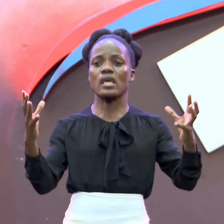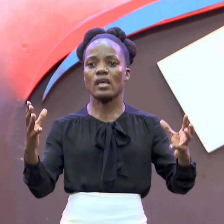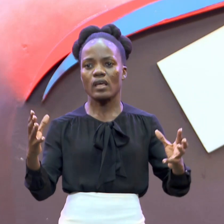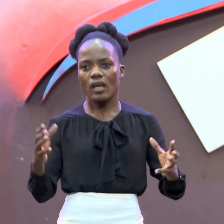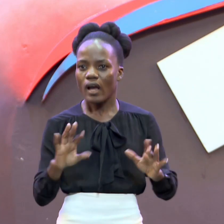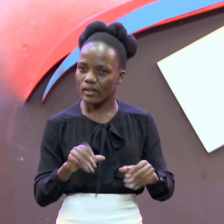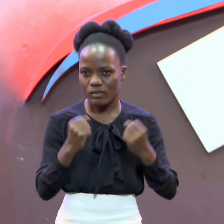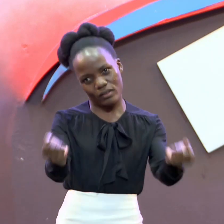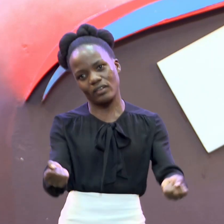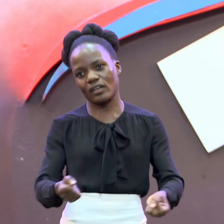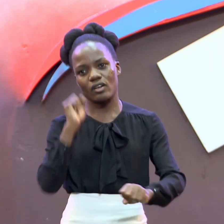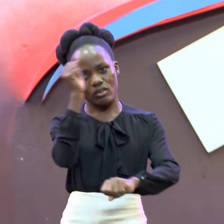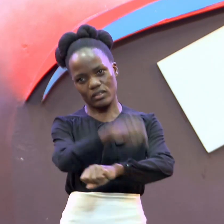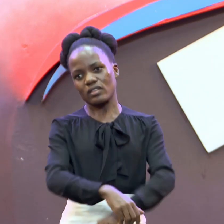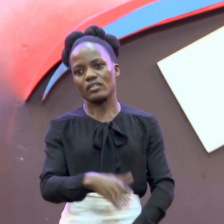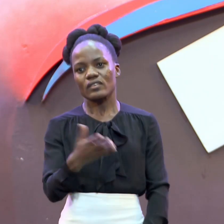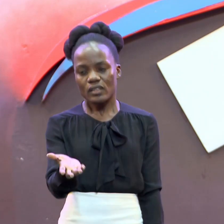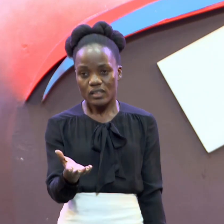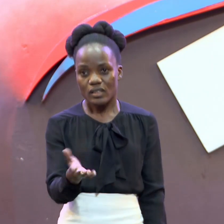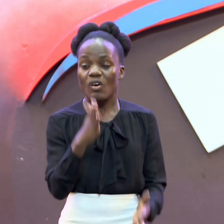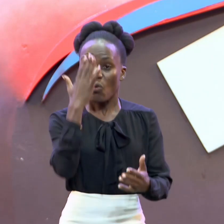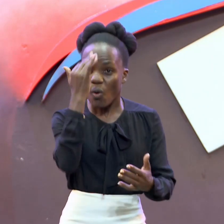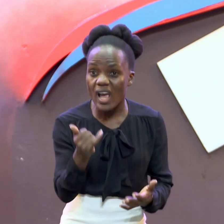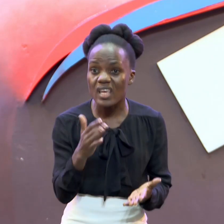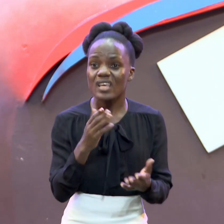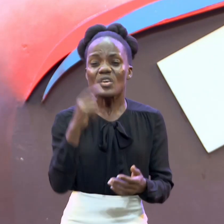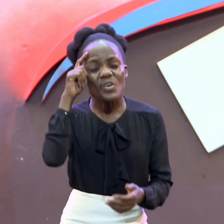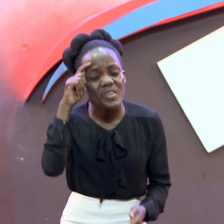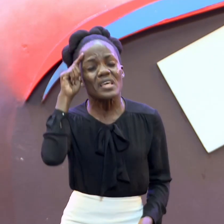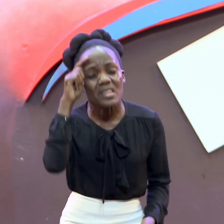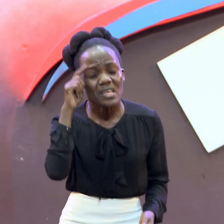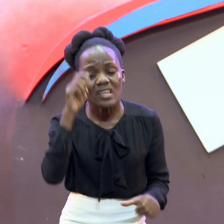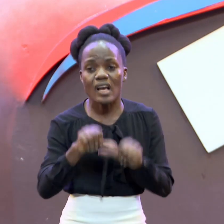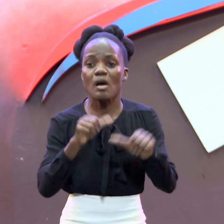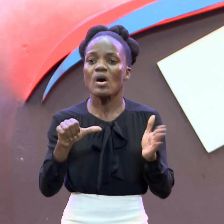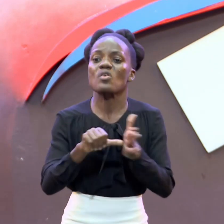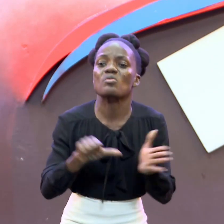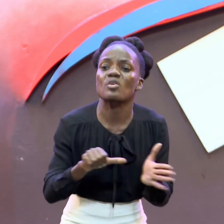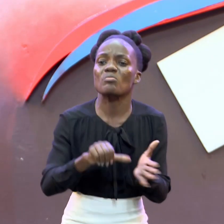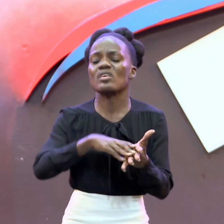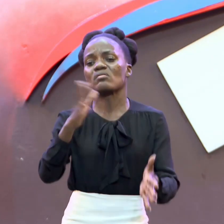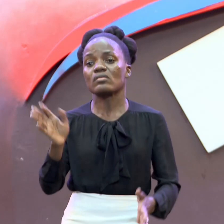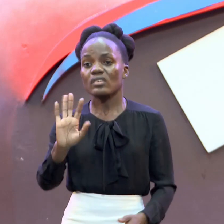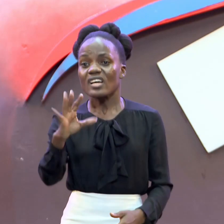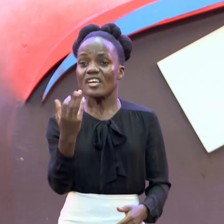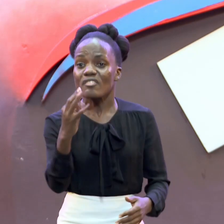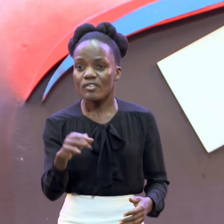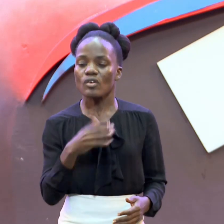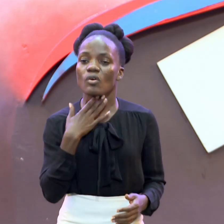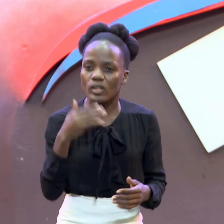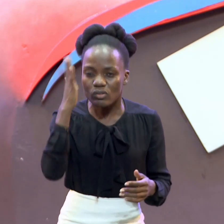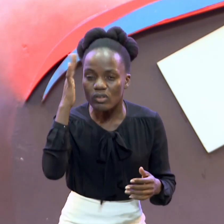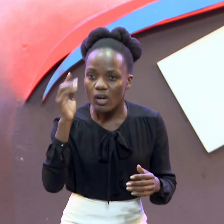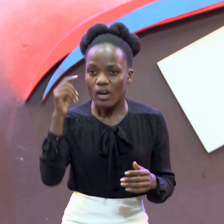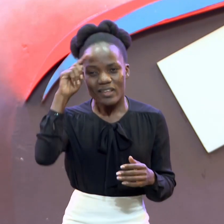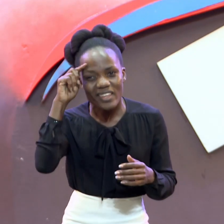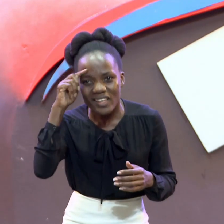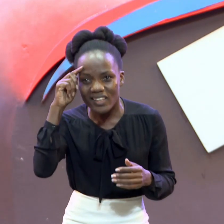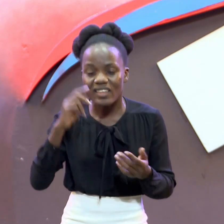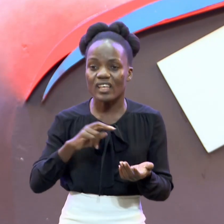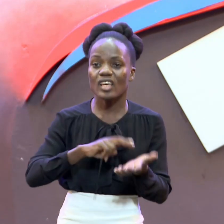Not Overcome It Just Because You Have Given It Meditation By The Way If You Want To Know The Power Of Meditation See